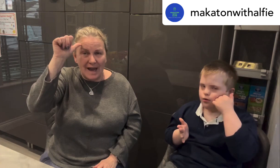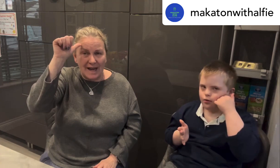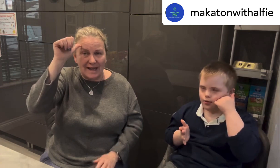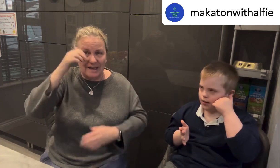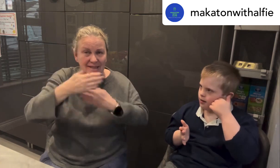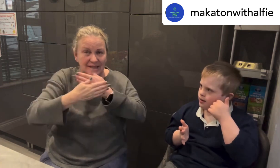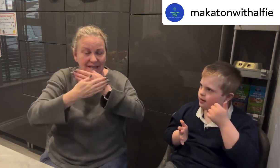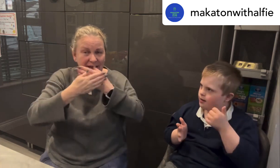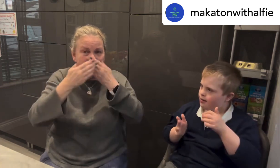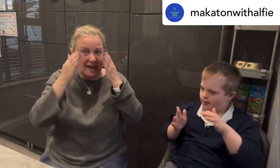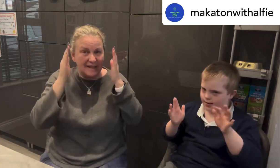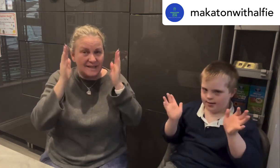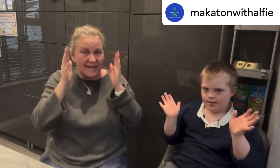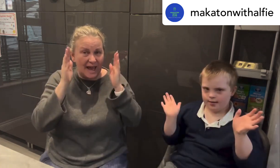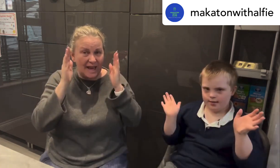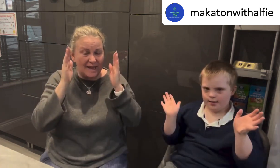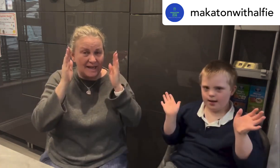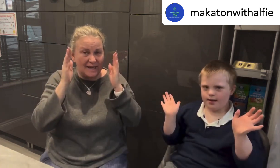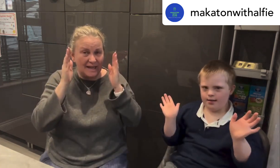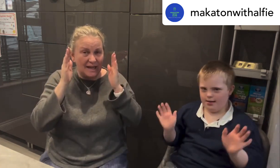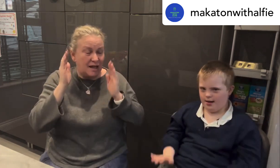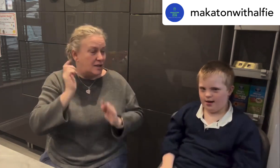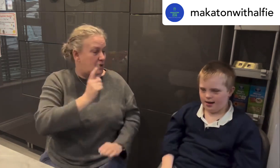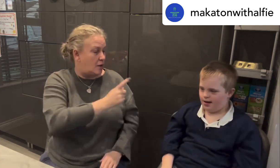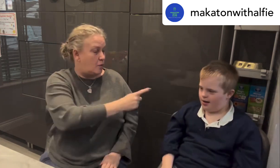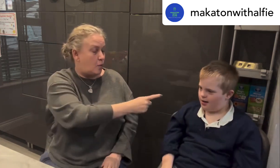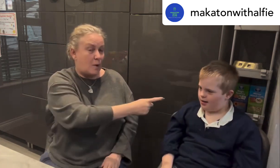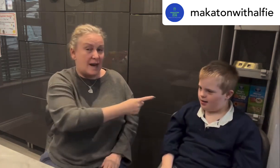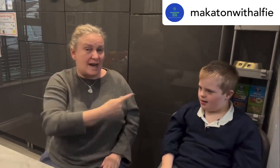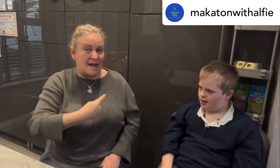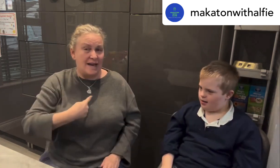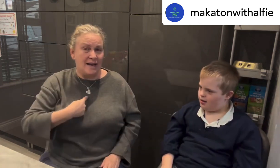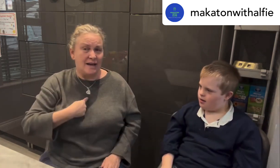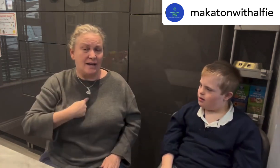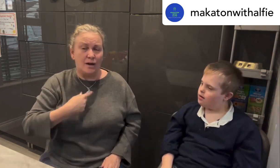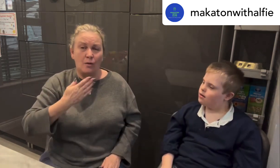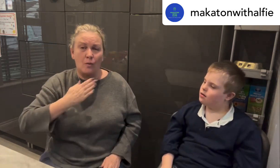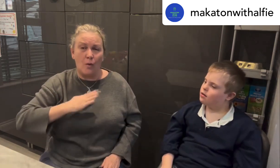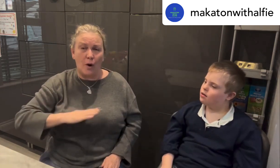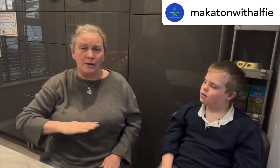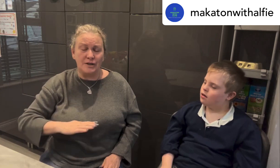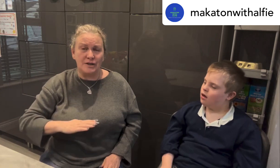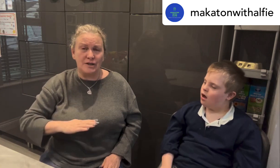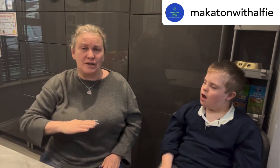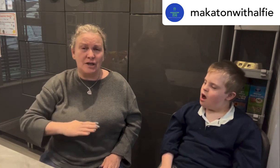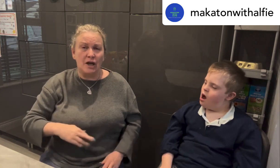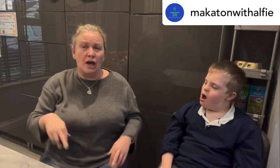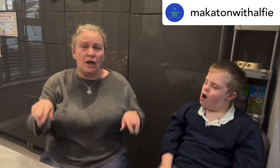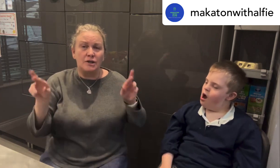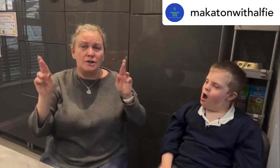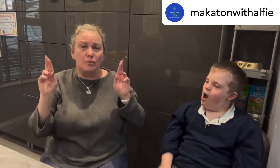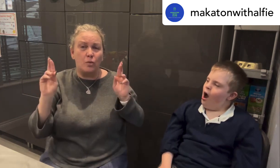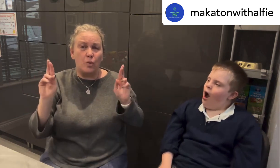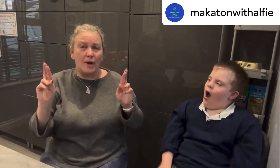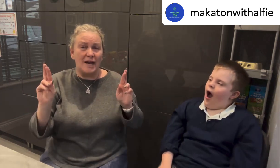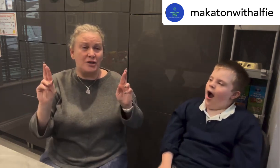day so we want to wish